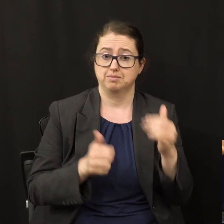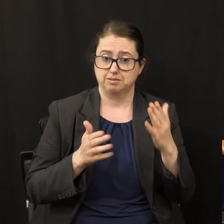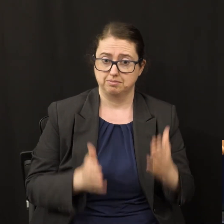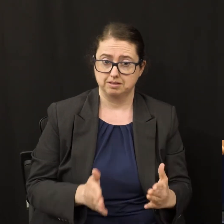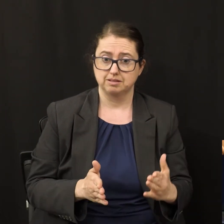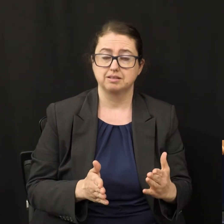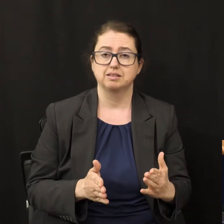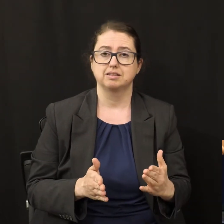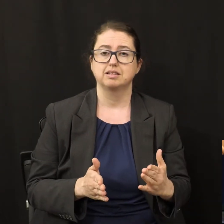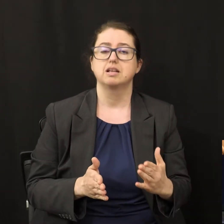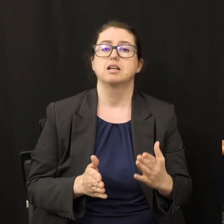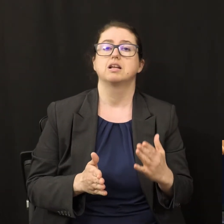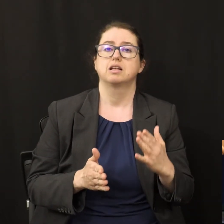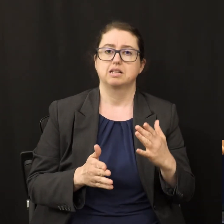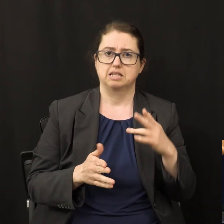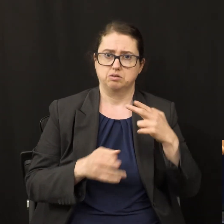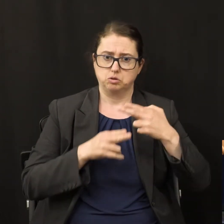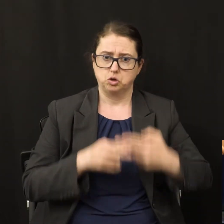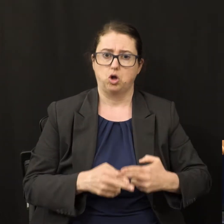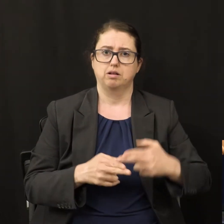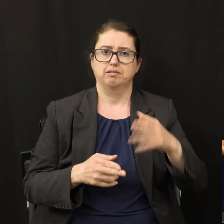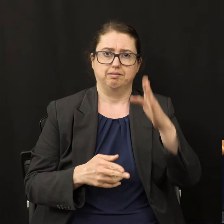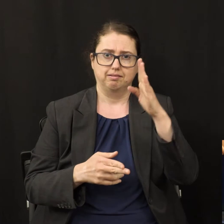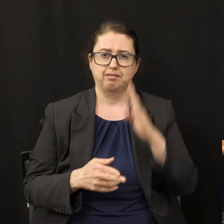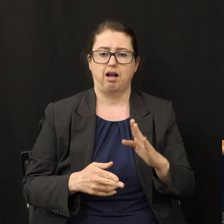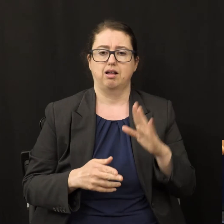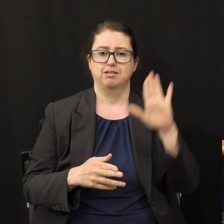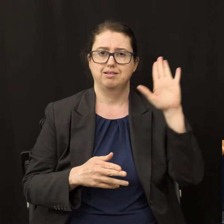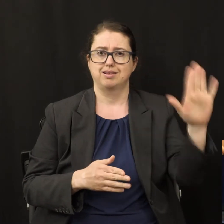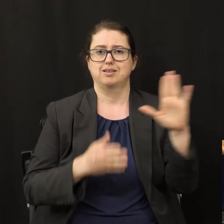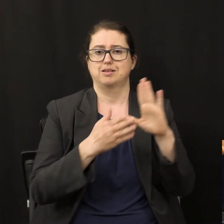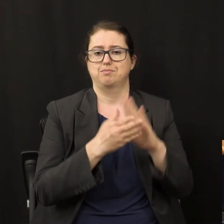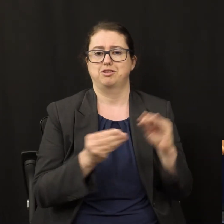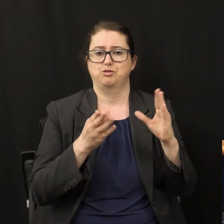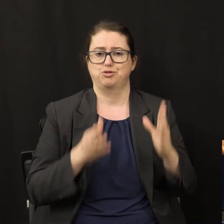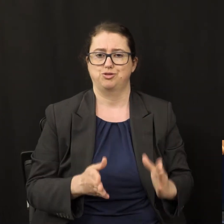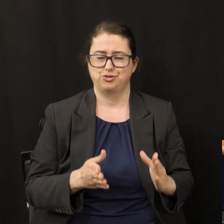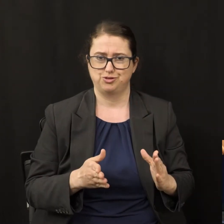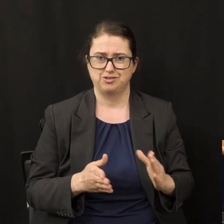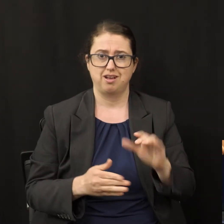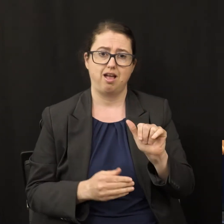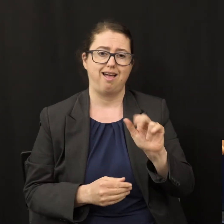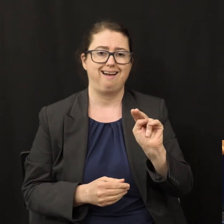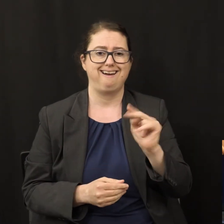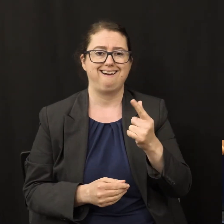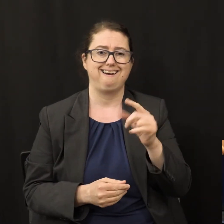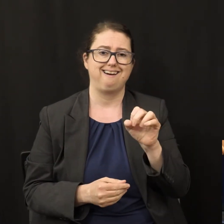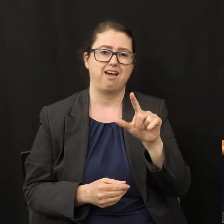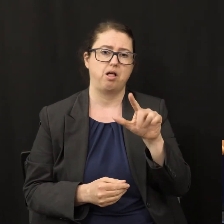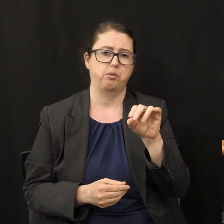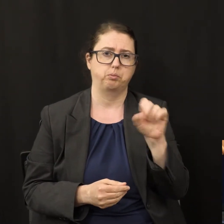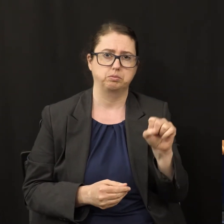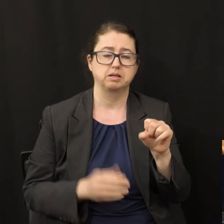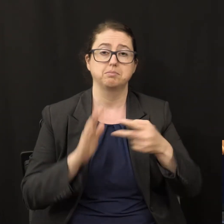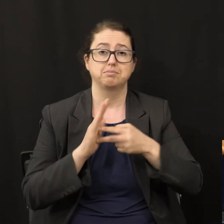angelos, God's angel. We find that the messengers that John sent to